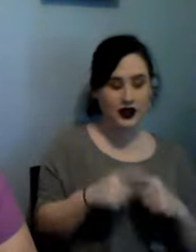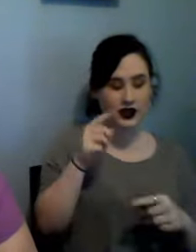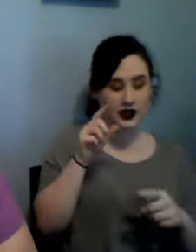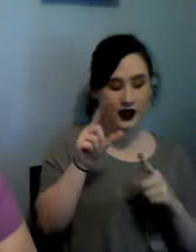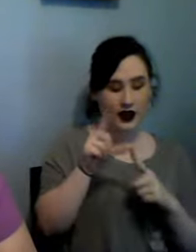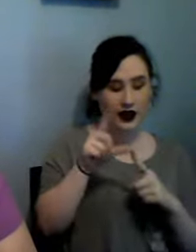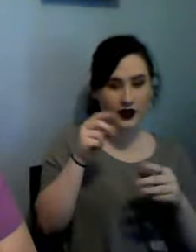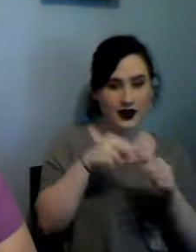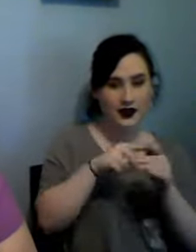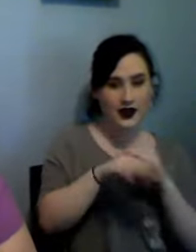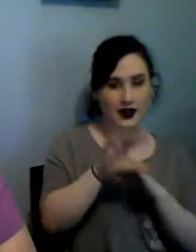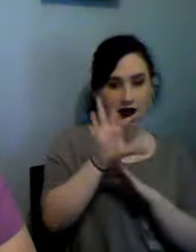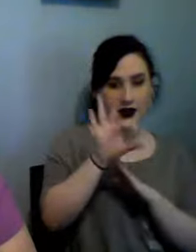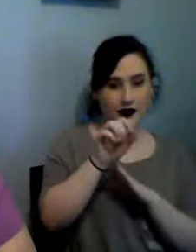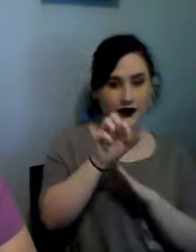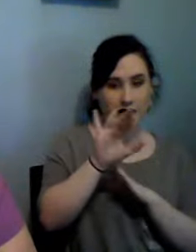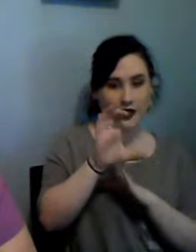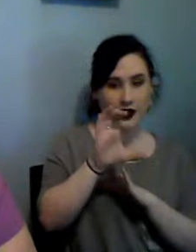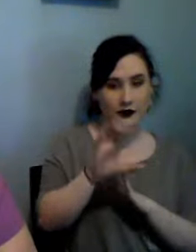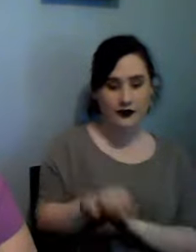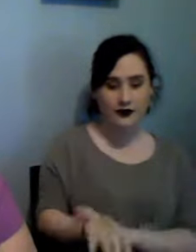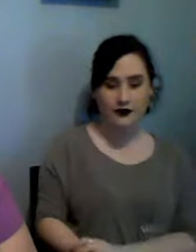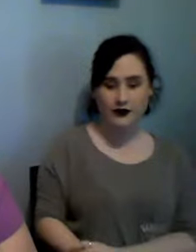apparently spring is in the air